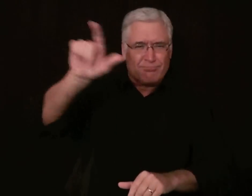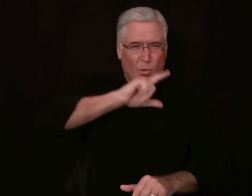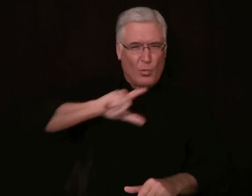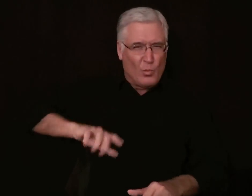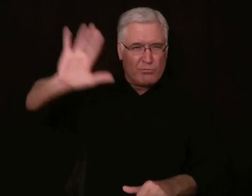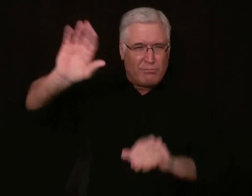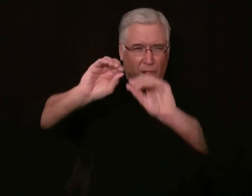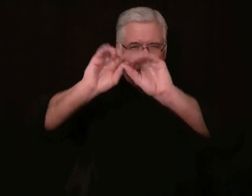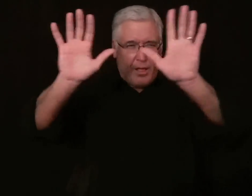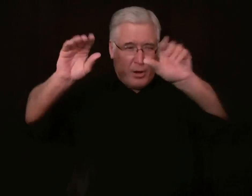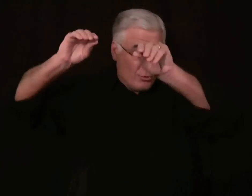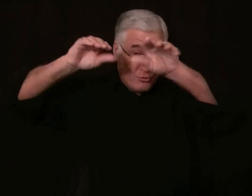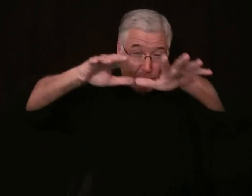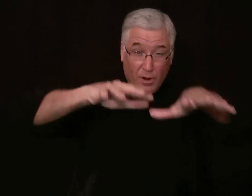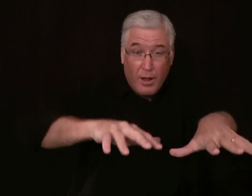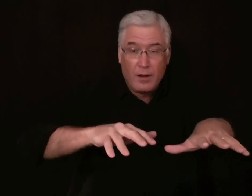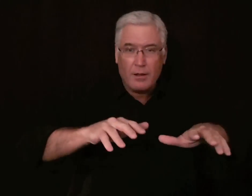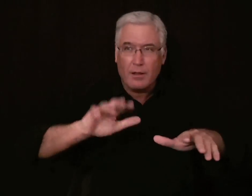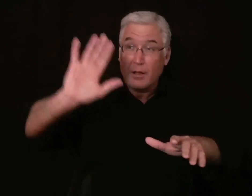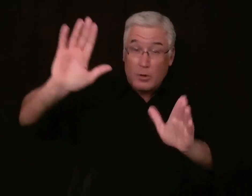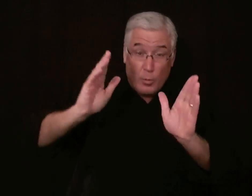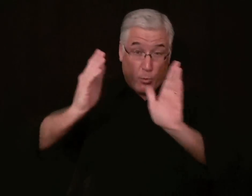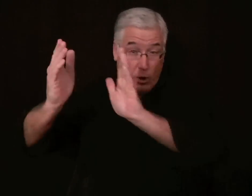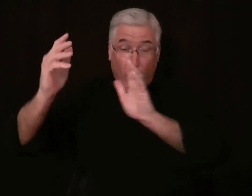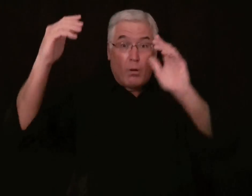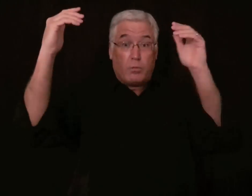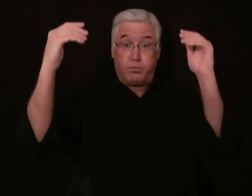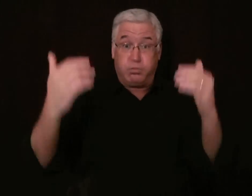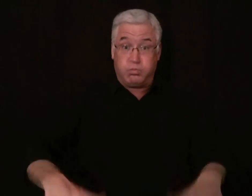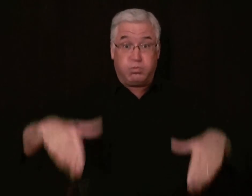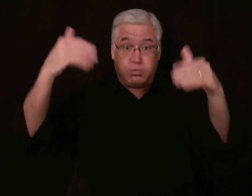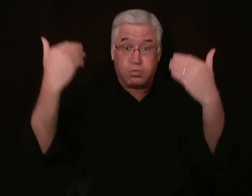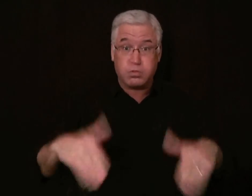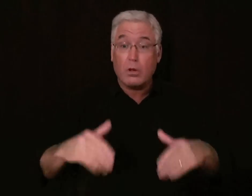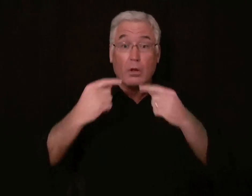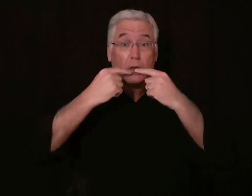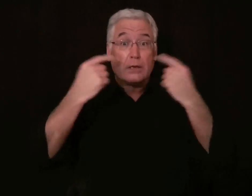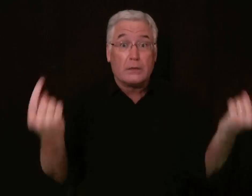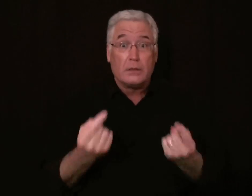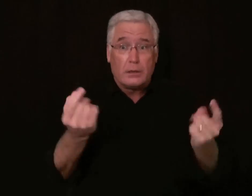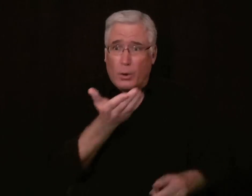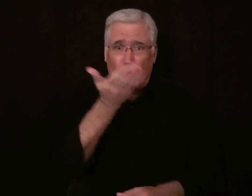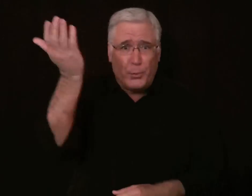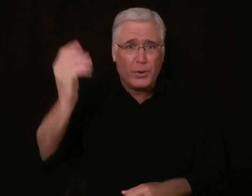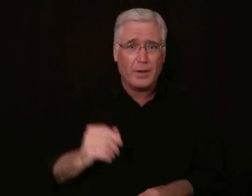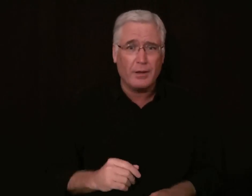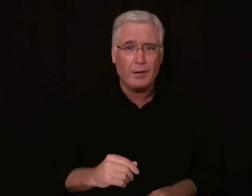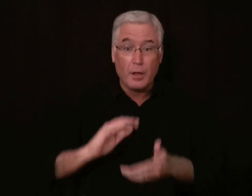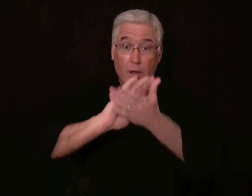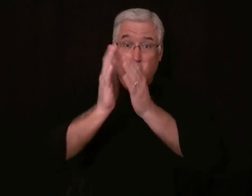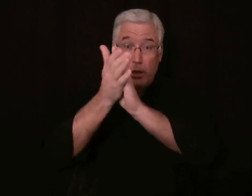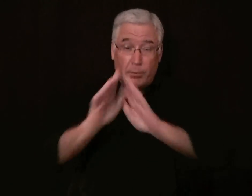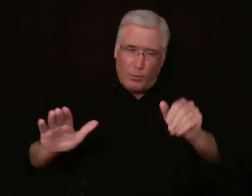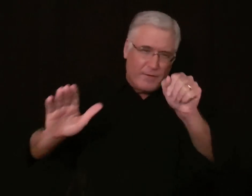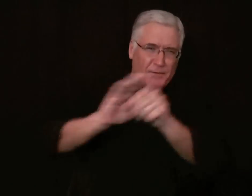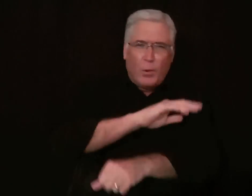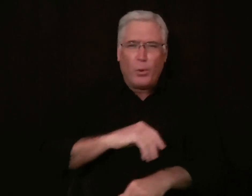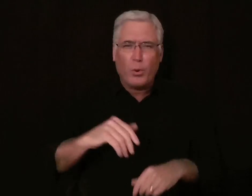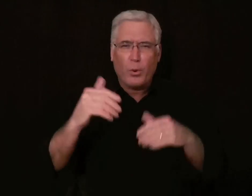changed. And the Lord's light will shine. We will be in his presence. And sin will be gone. No more.